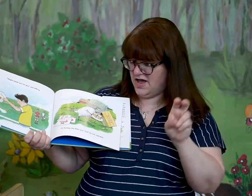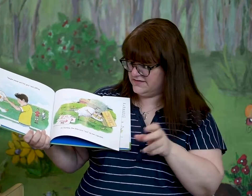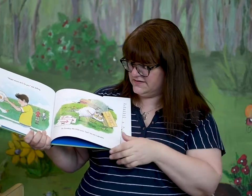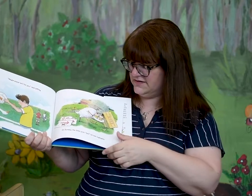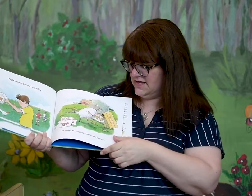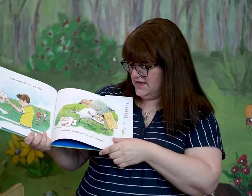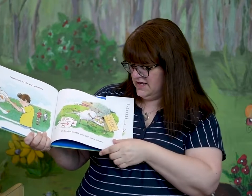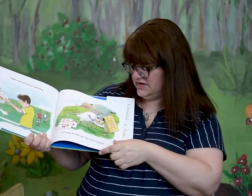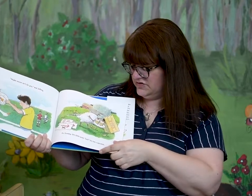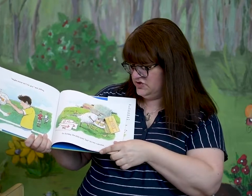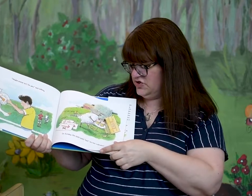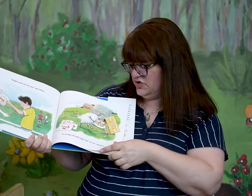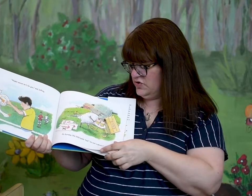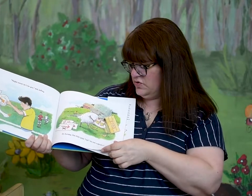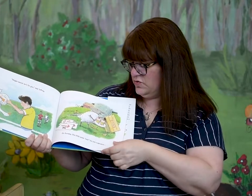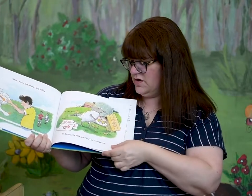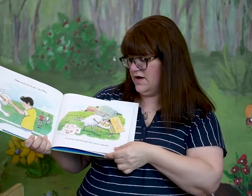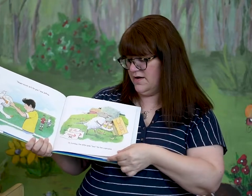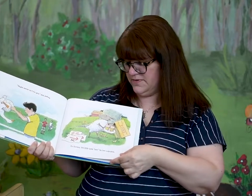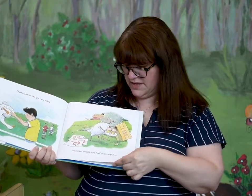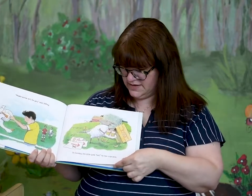his two cupcakes.